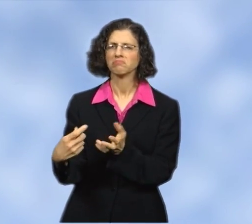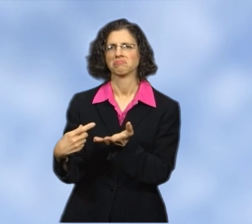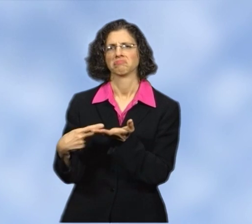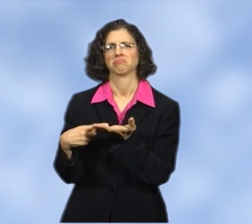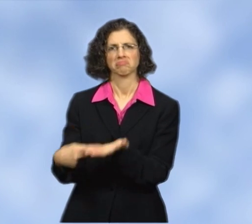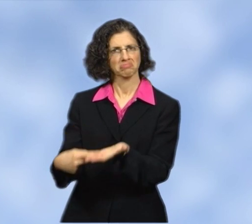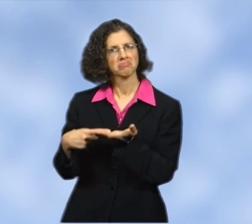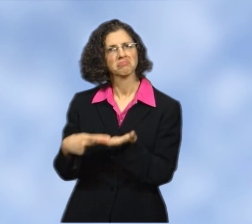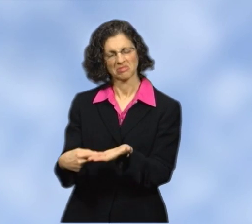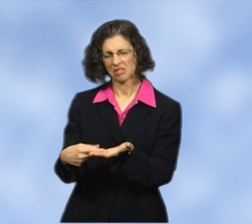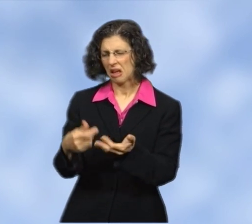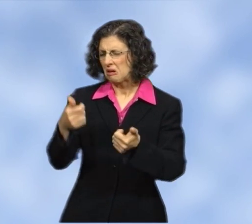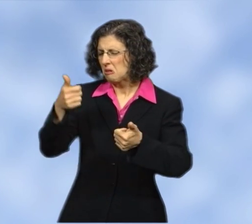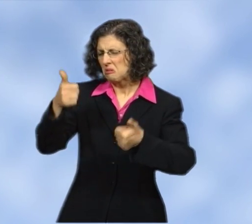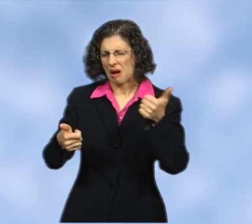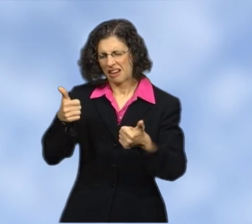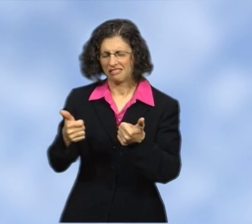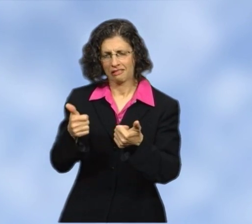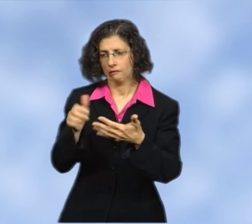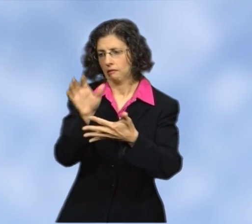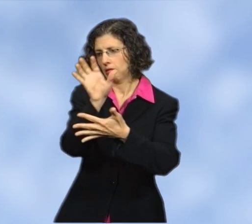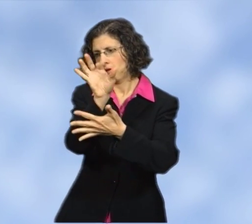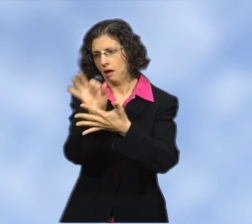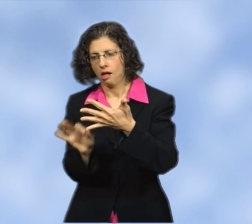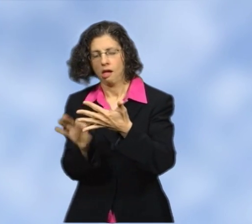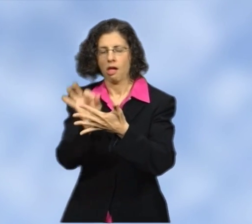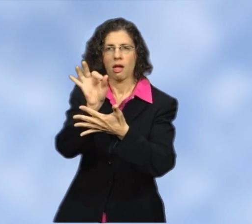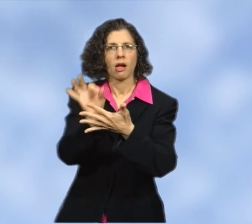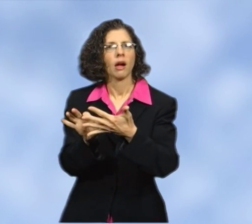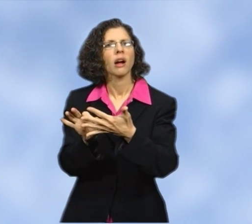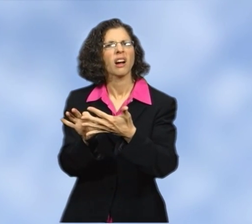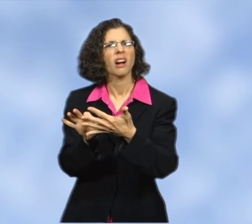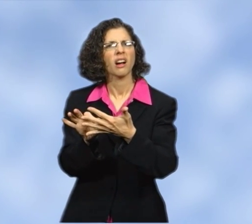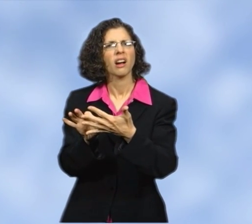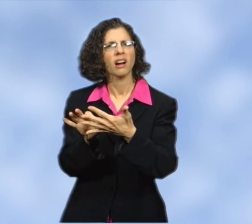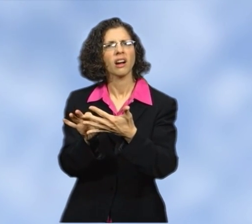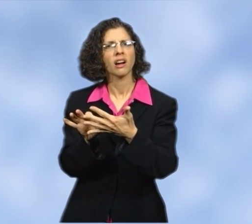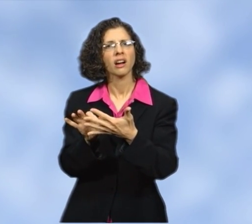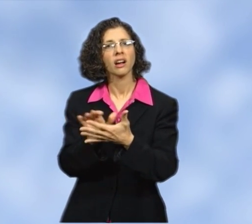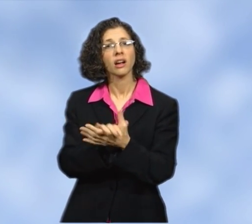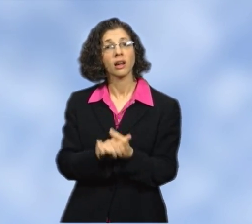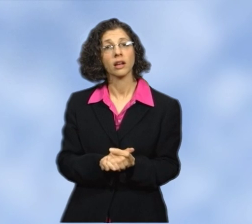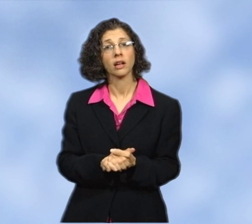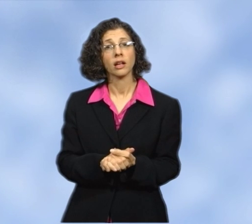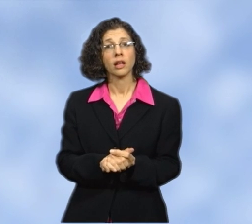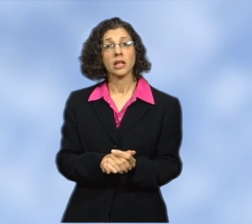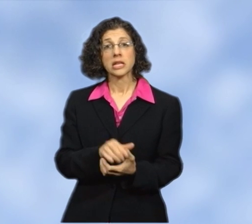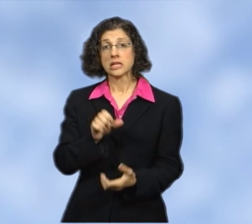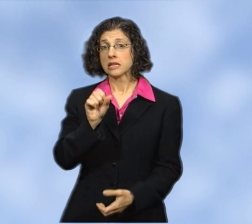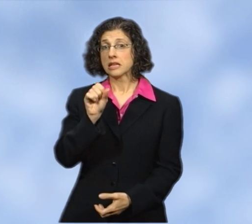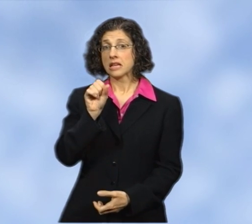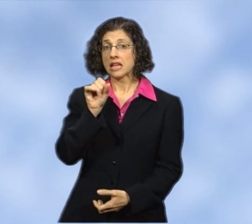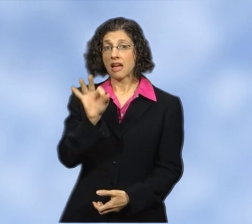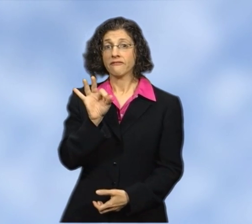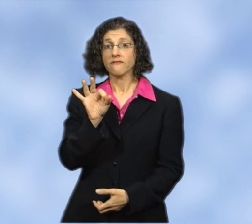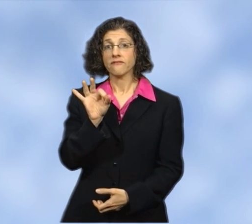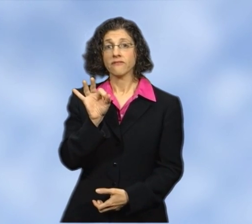lymph on the cancer has been removed. Talk to your doctor to see which procedure is right for you.